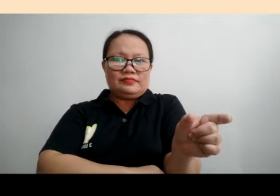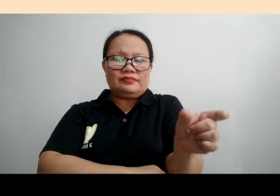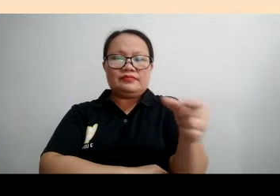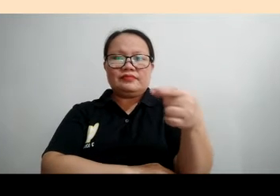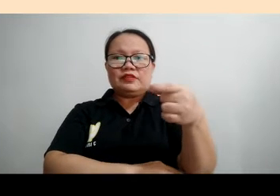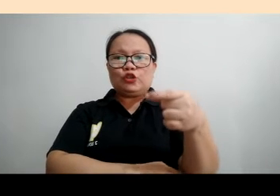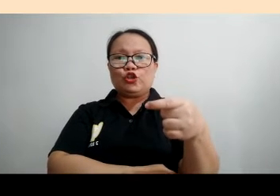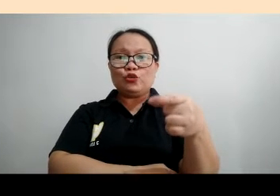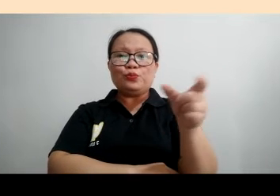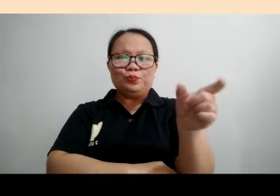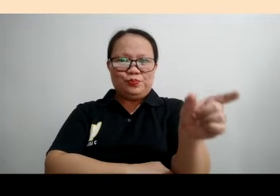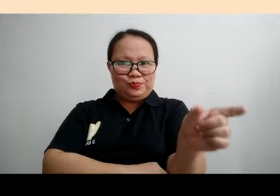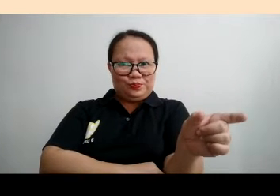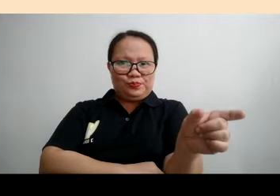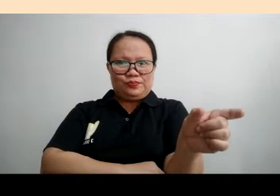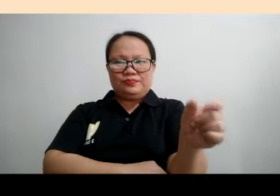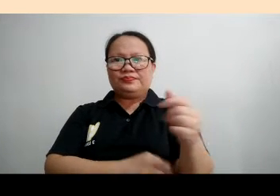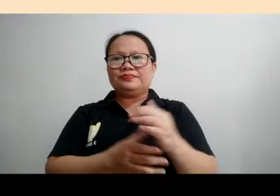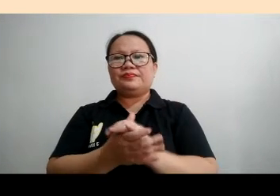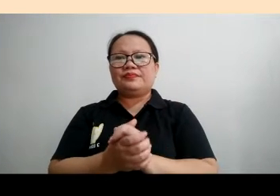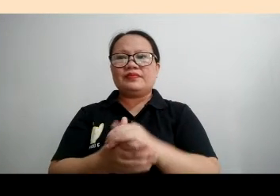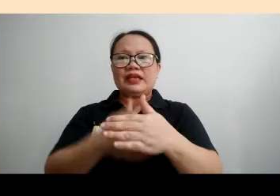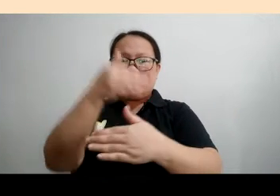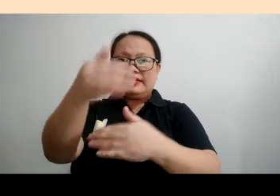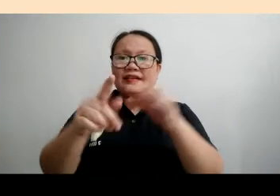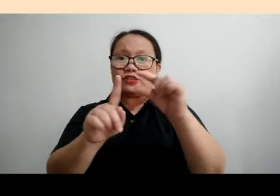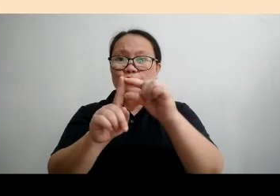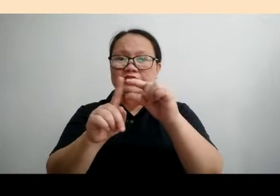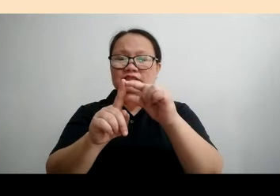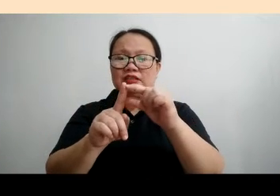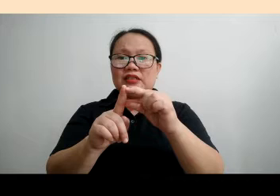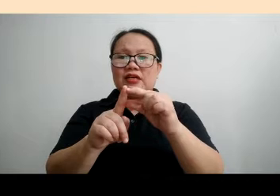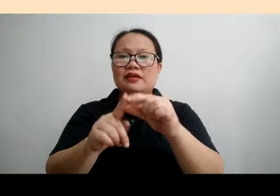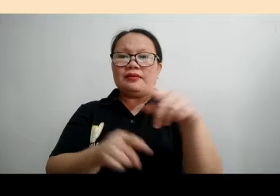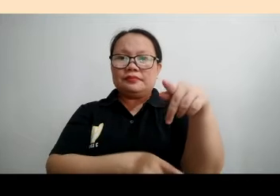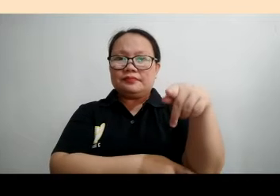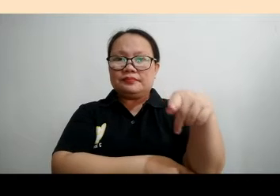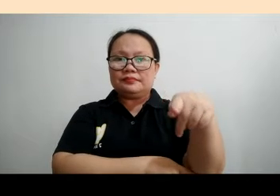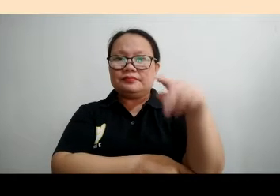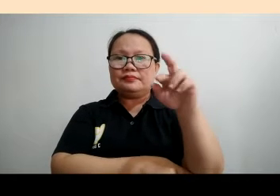FACTORING Niquel Next word,